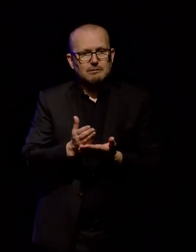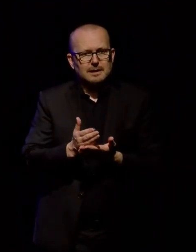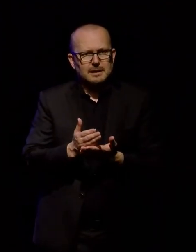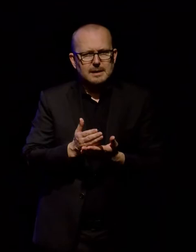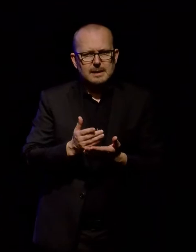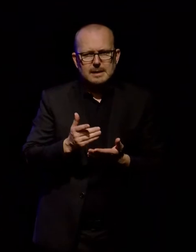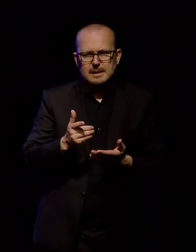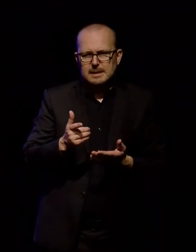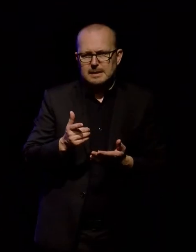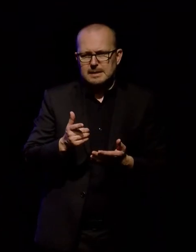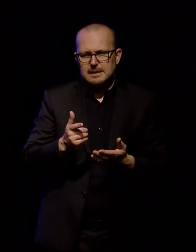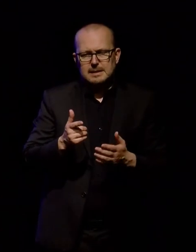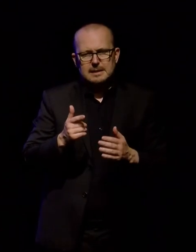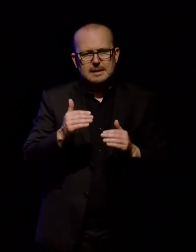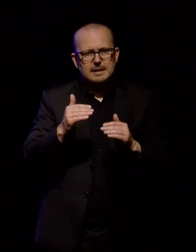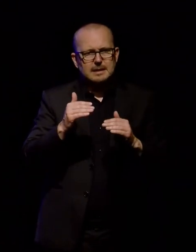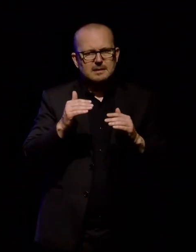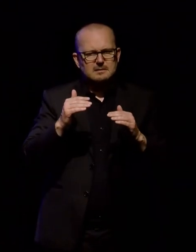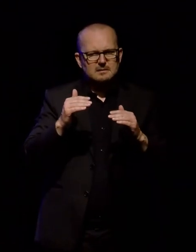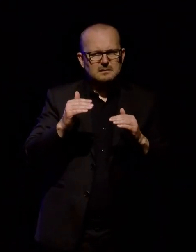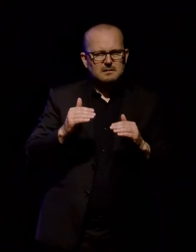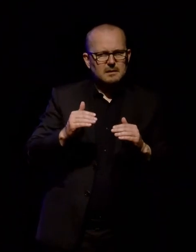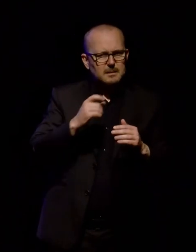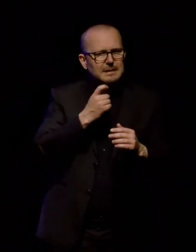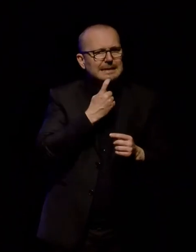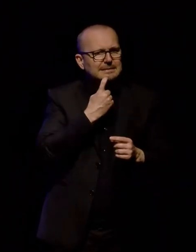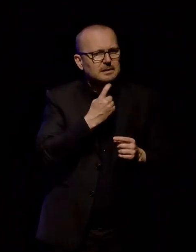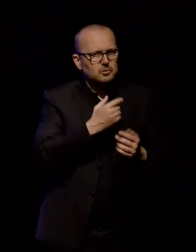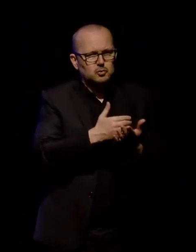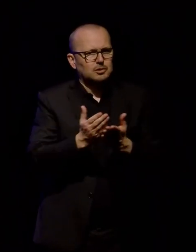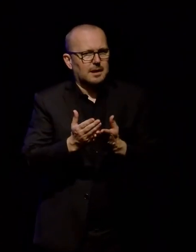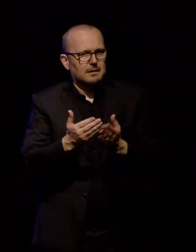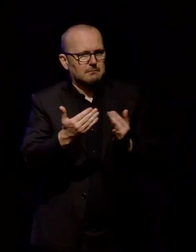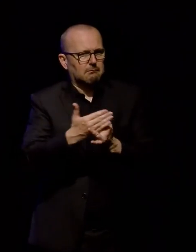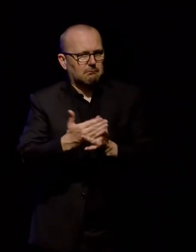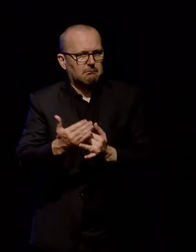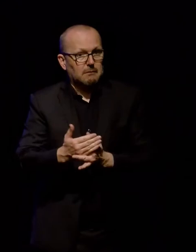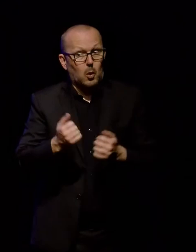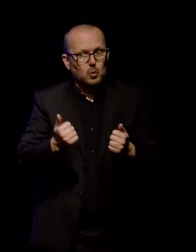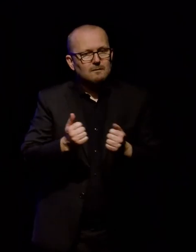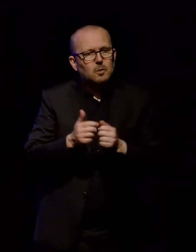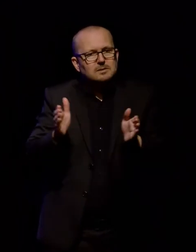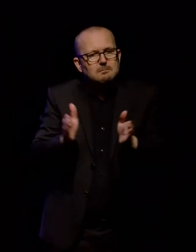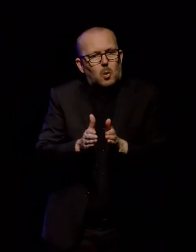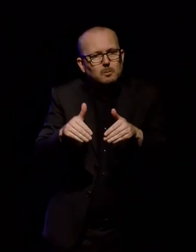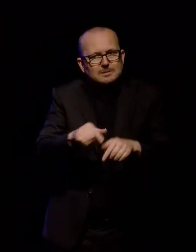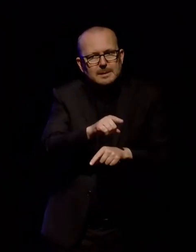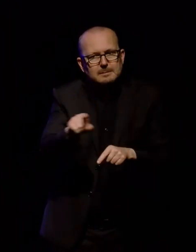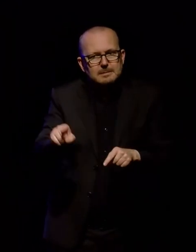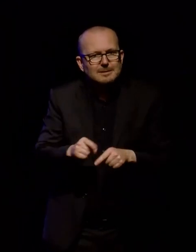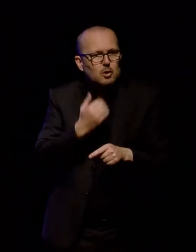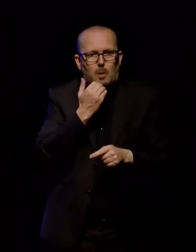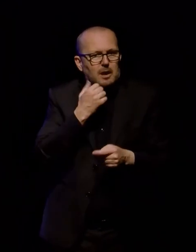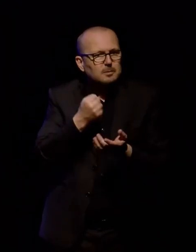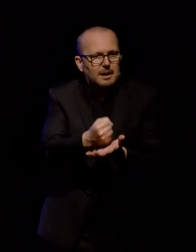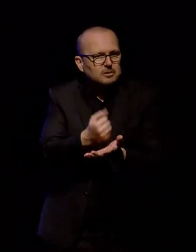accessibility, especially aimed at those smaller museums who may not have other means to do this. Like